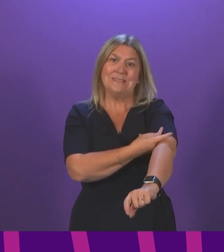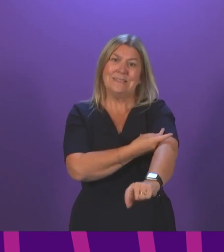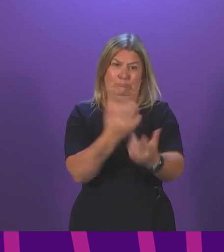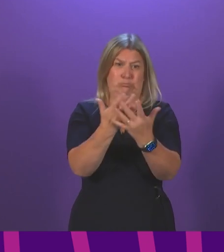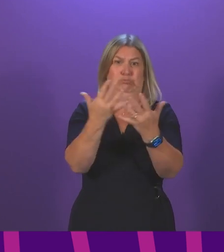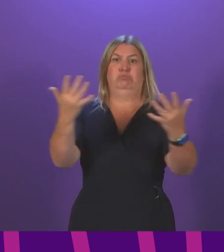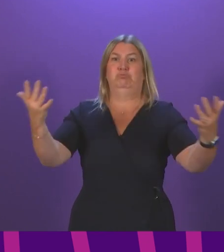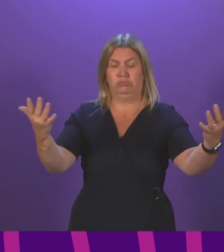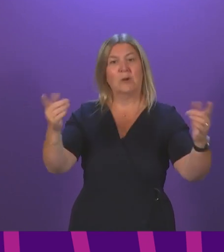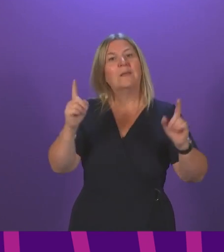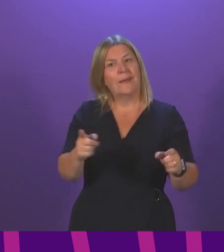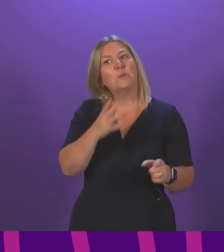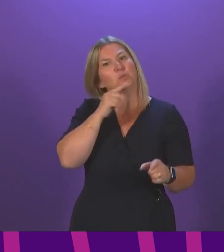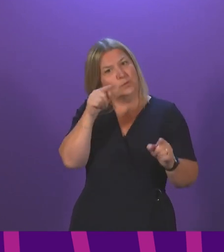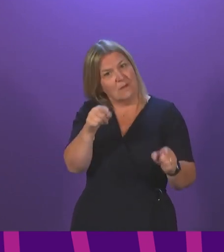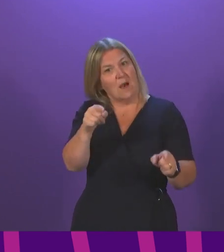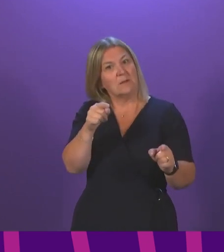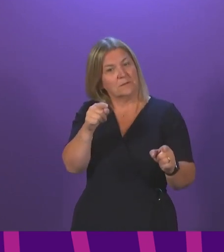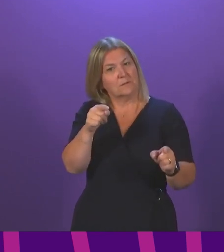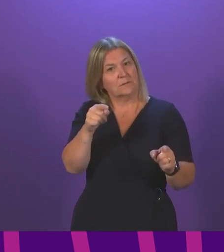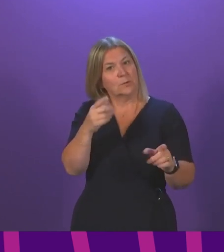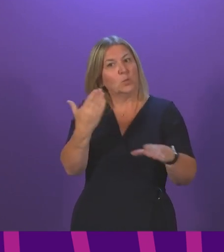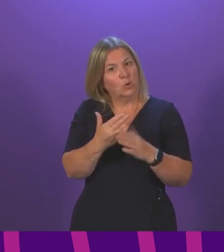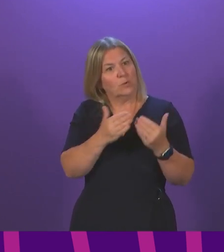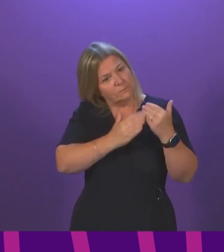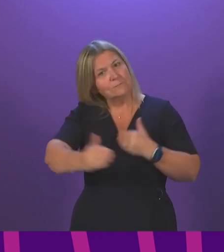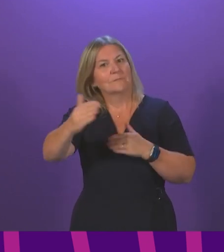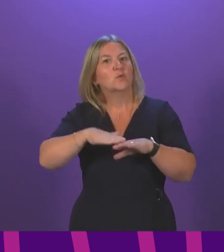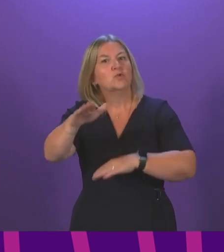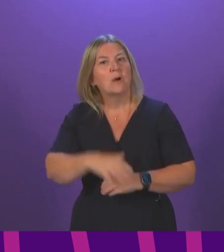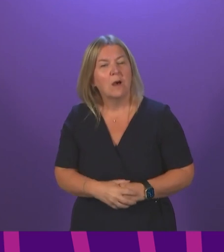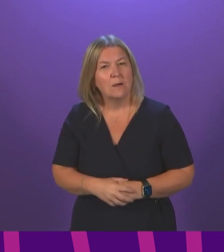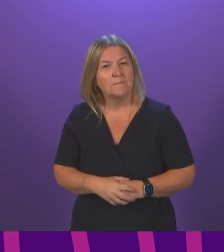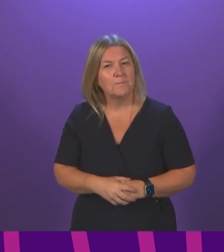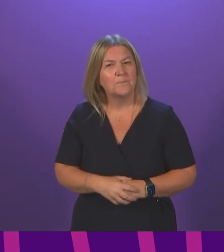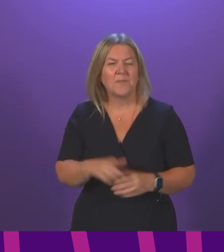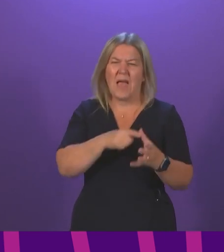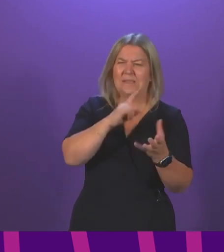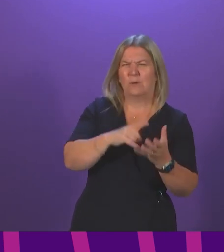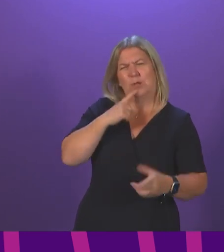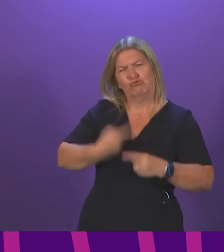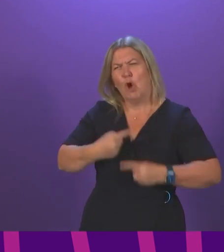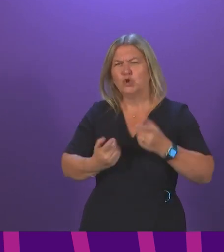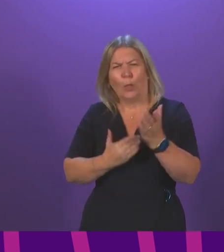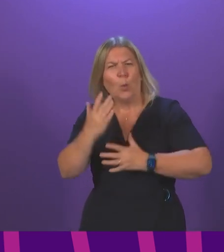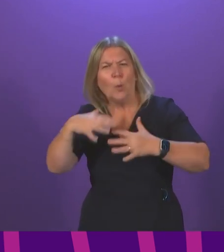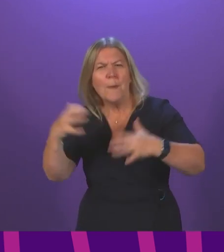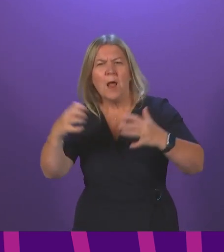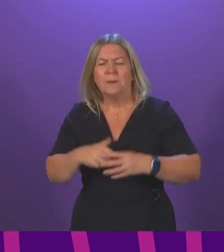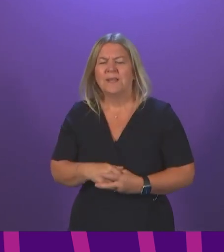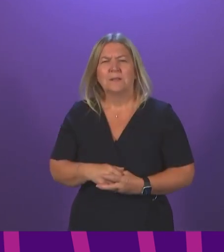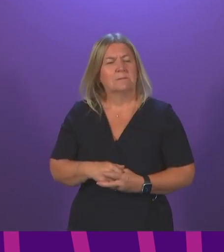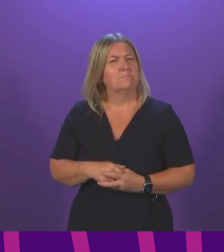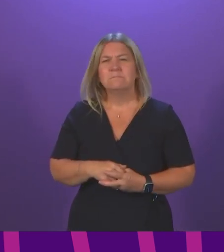as effectively as possible. So this is part of a solution. And, you know, Anna Sarwar says we're rushing this through in Scotland.